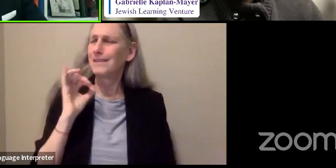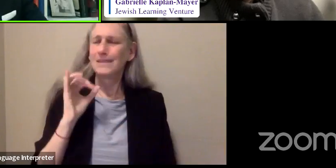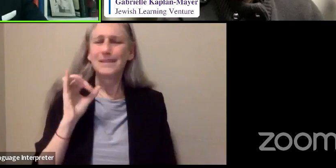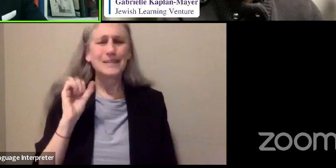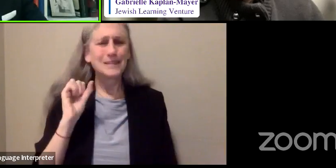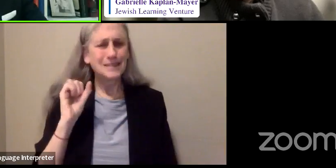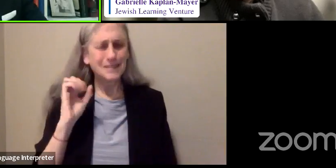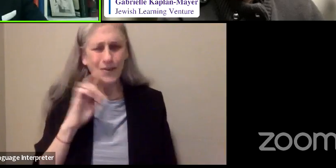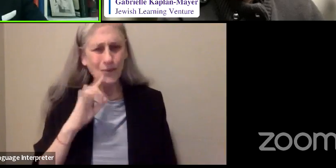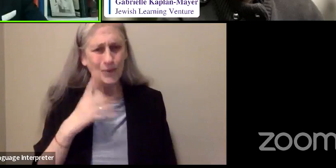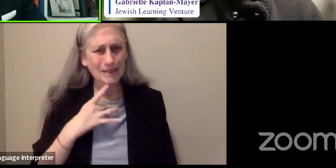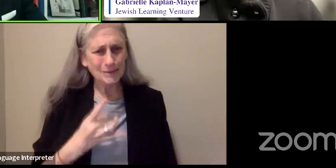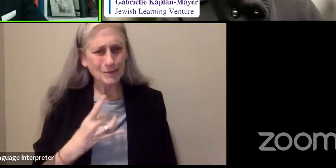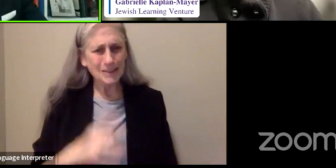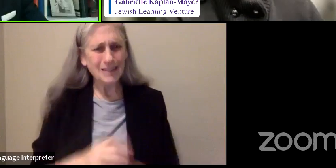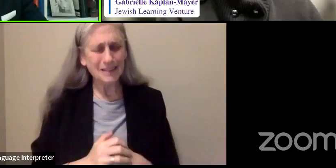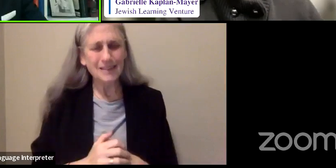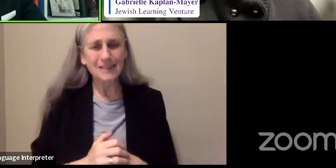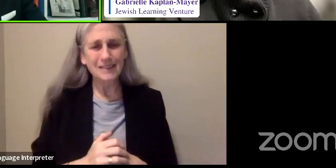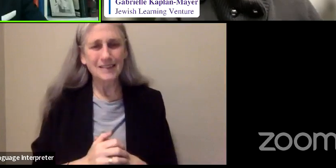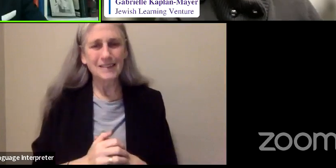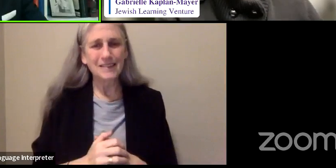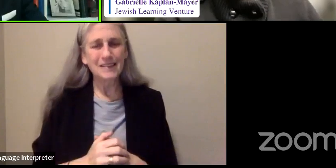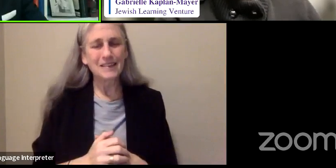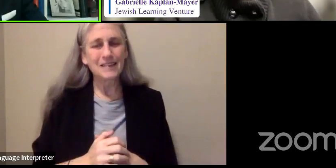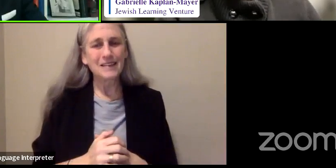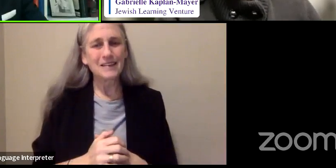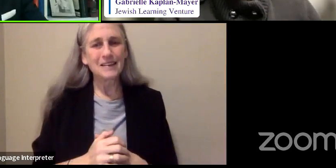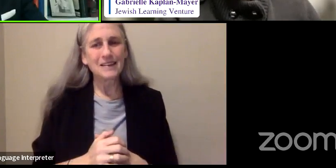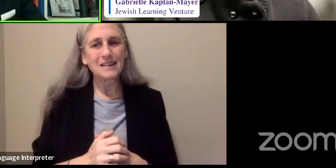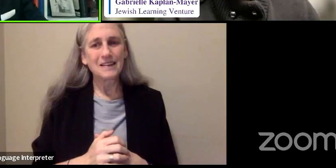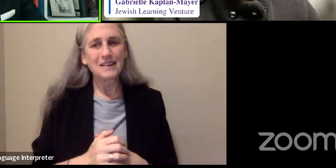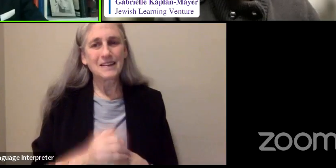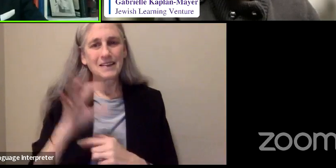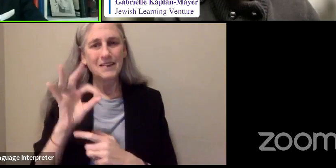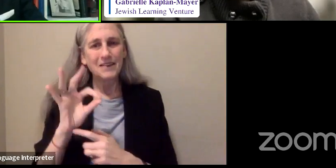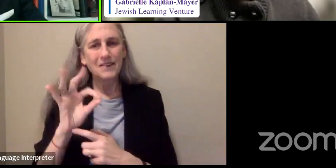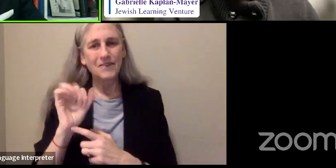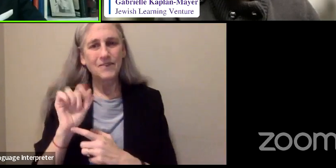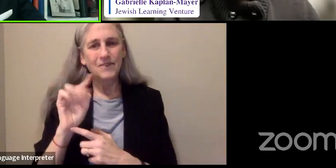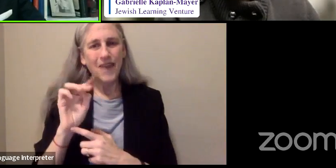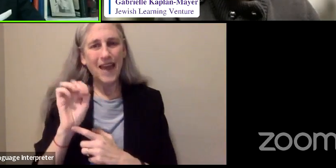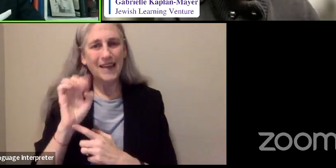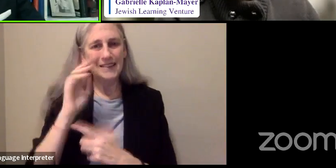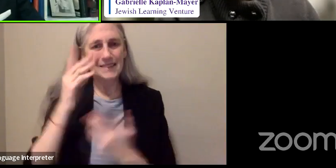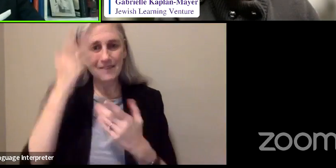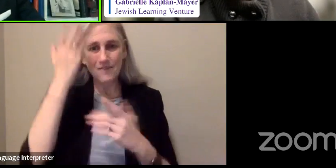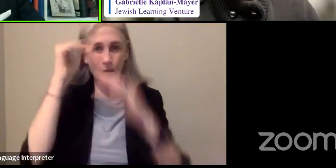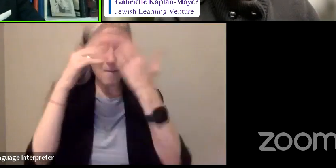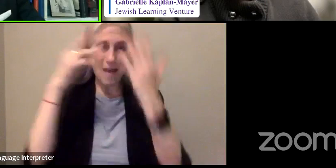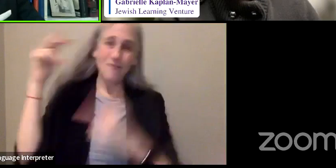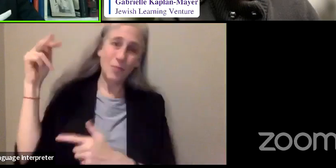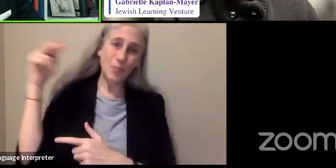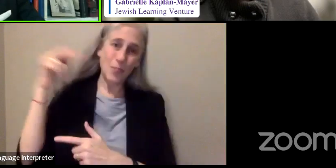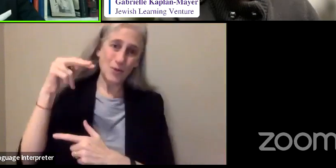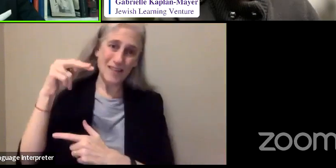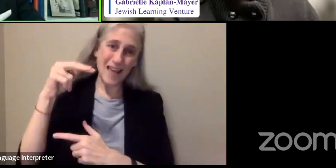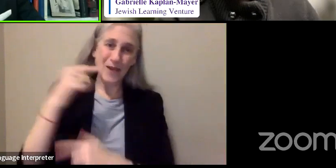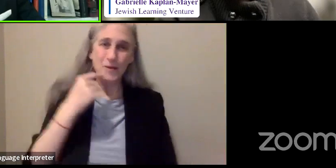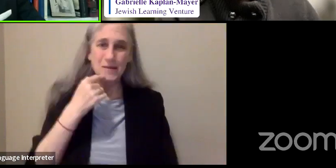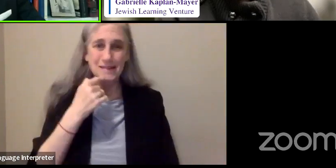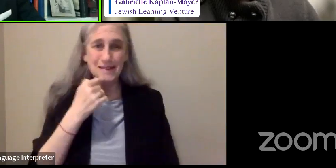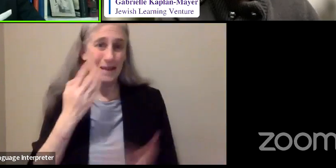So, one of the fates looking down at us from above might say,